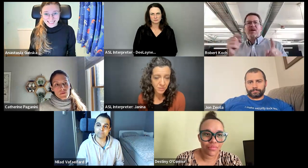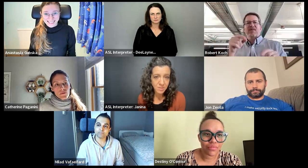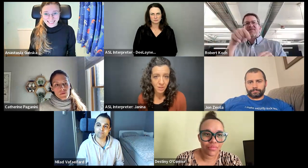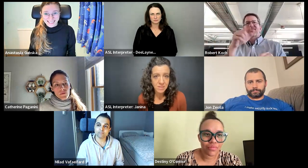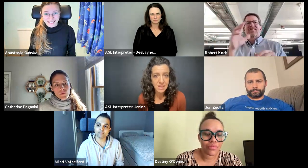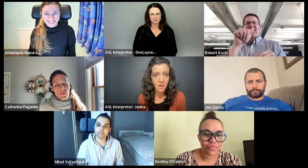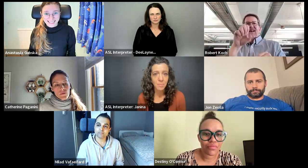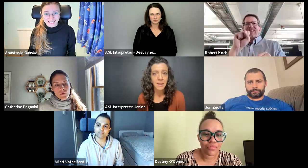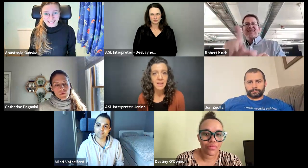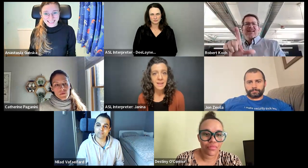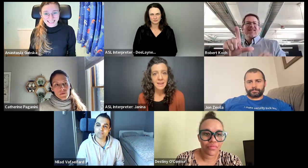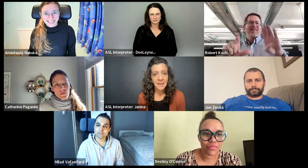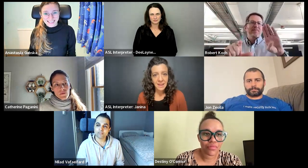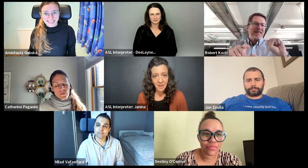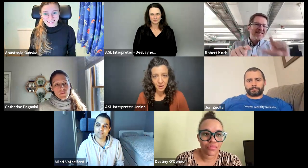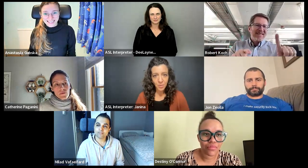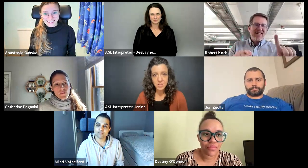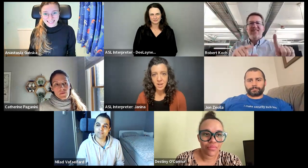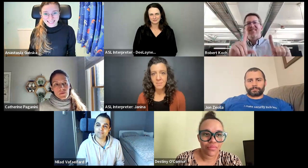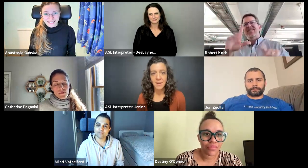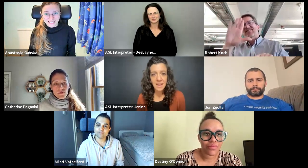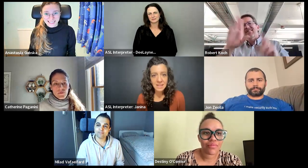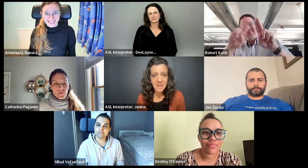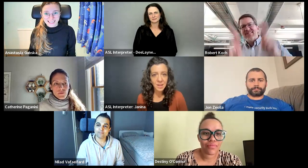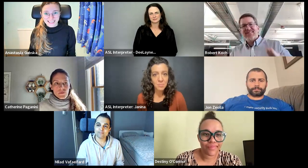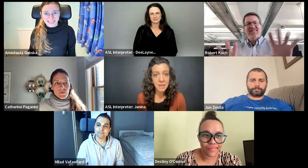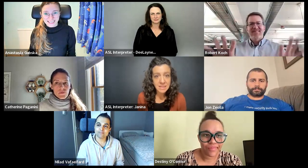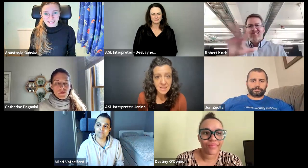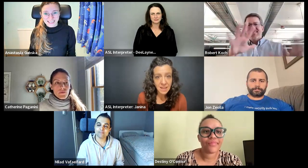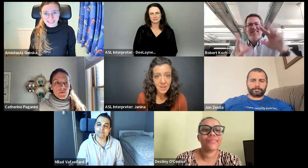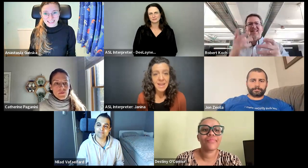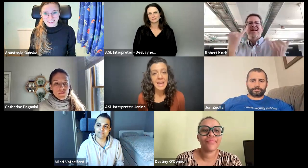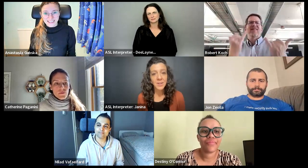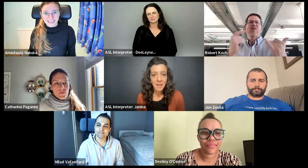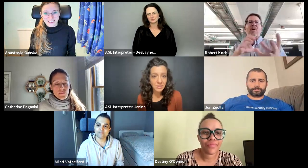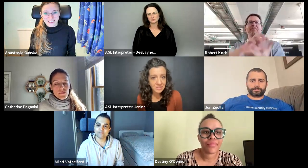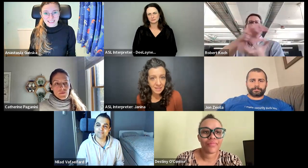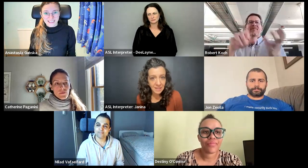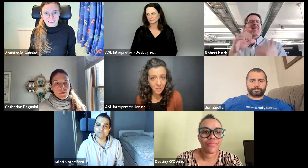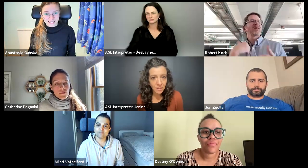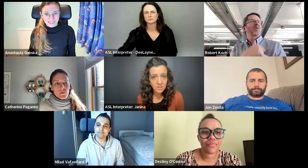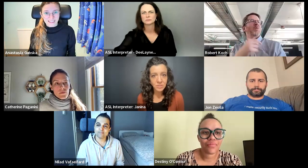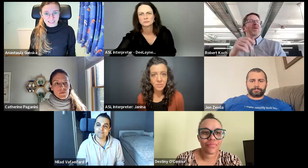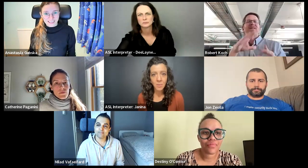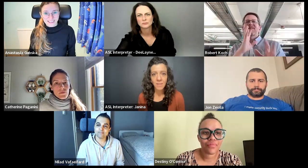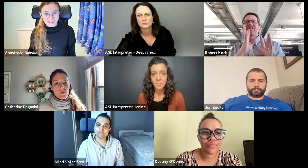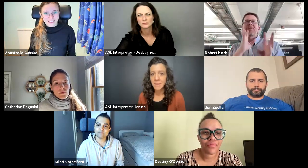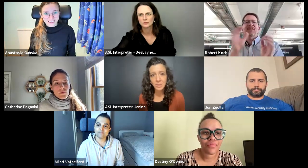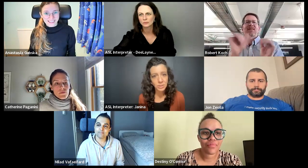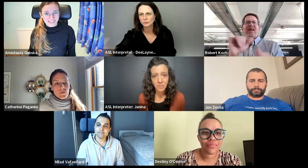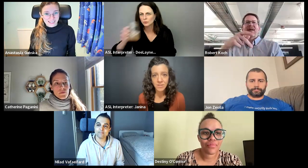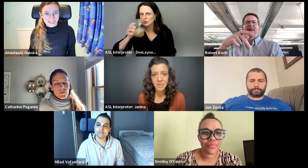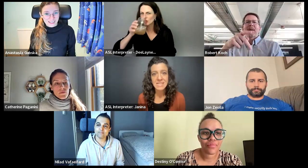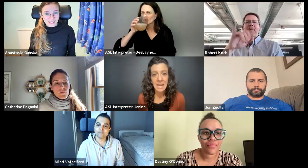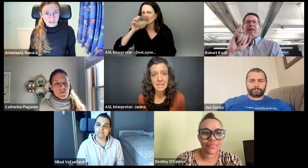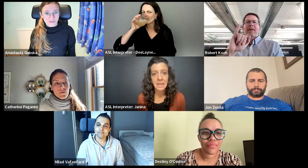English if there's a conference there, but here we're talking about ASL, BSL, international sign language. And so now we have a